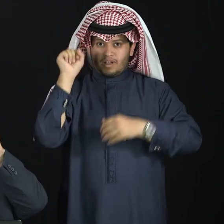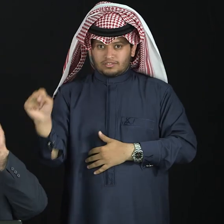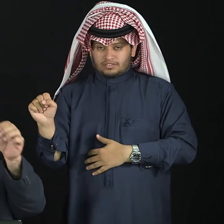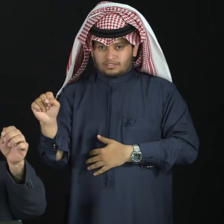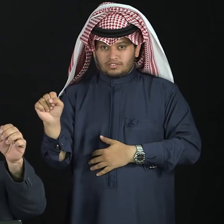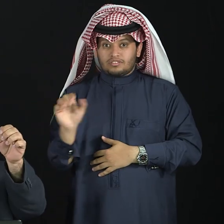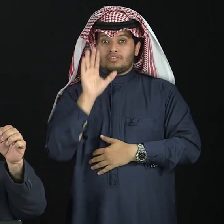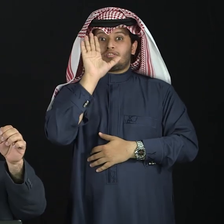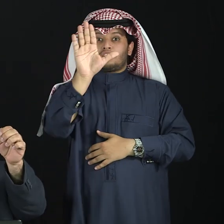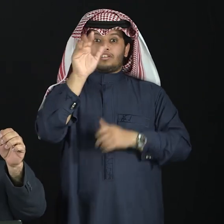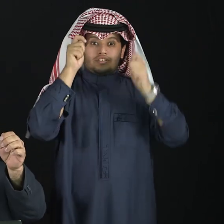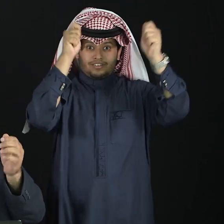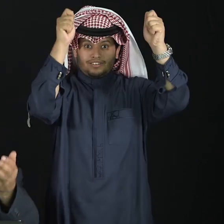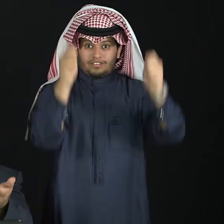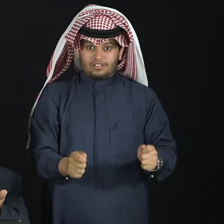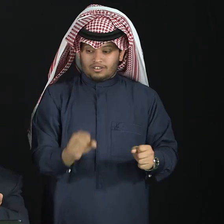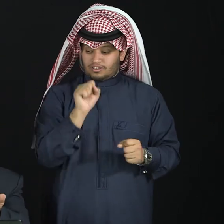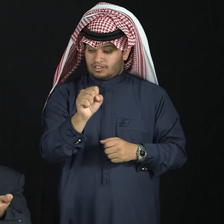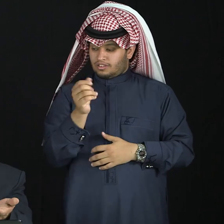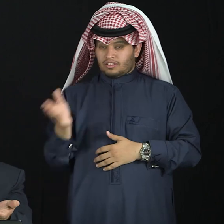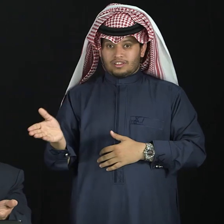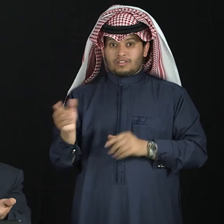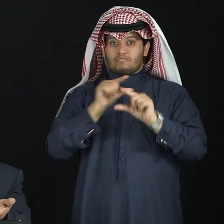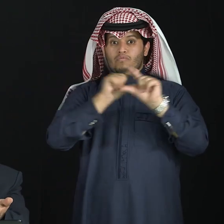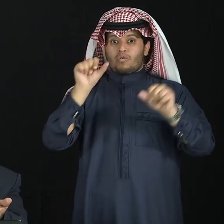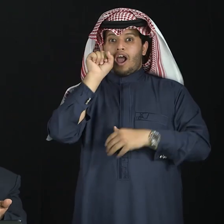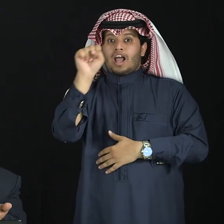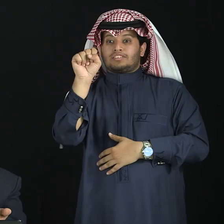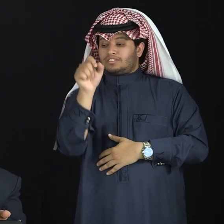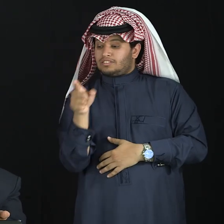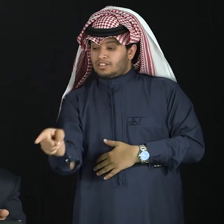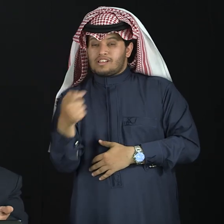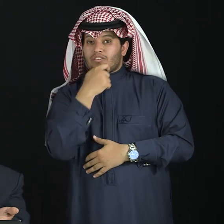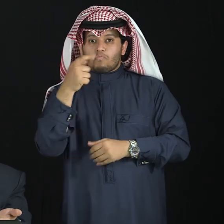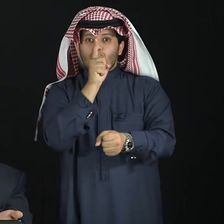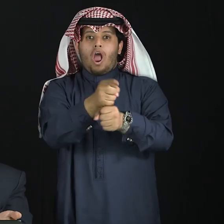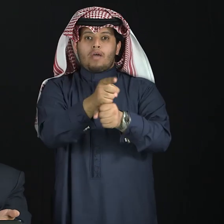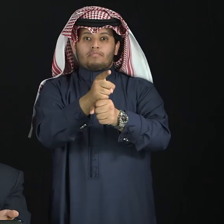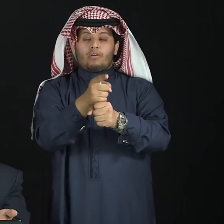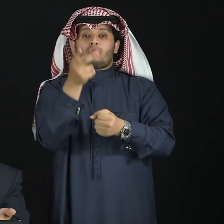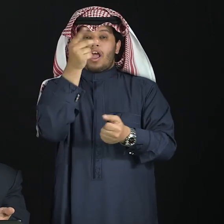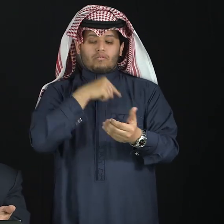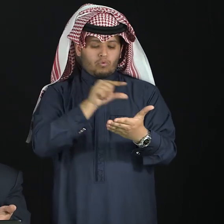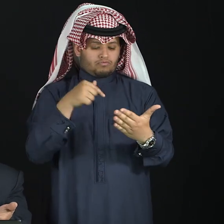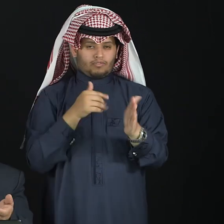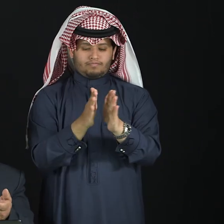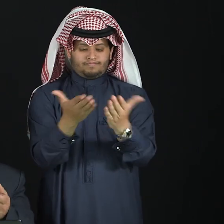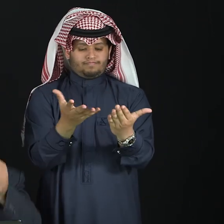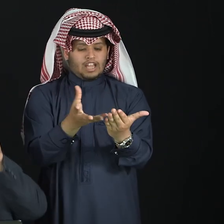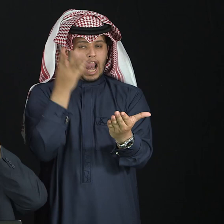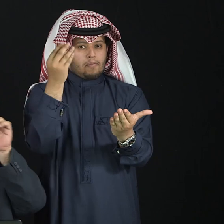then teach. It's going to be quite the opposite of learn, taking the knowledge from the book and put it into your mind.